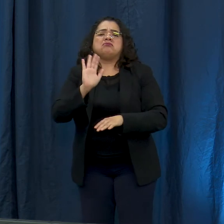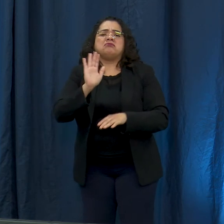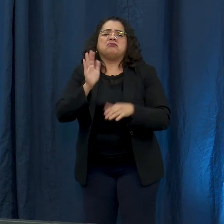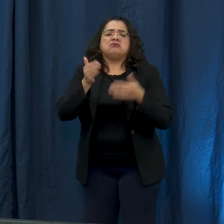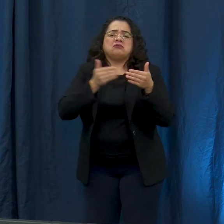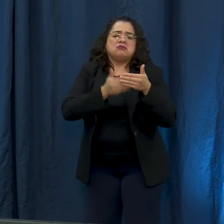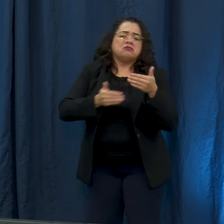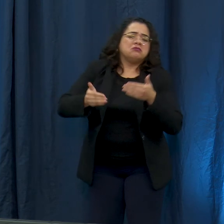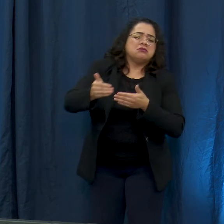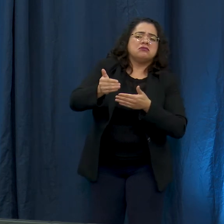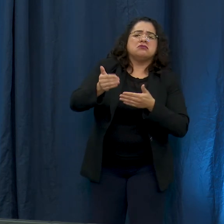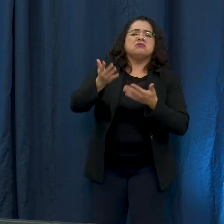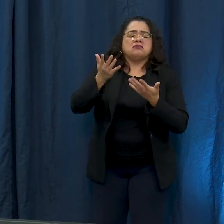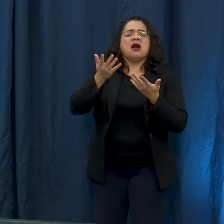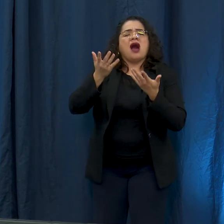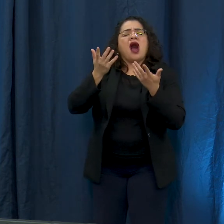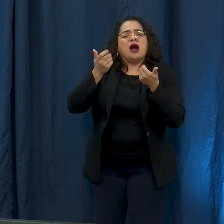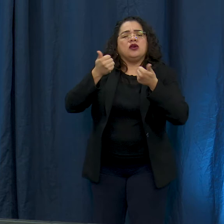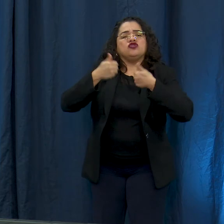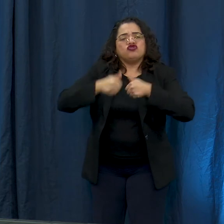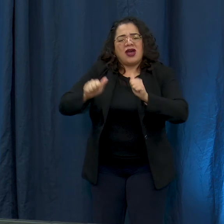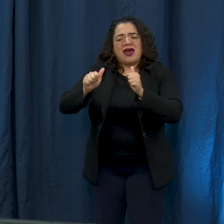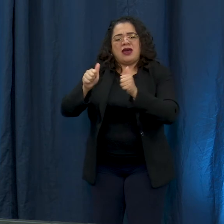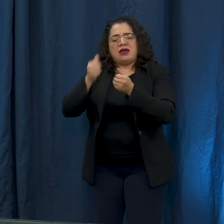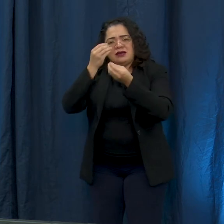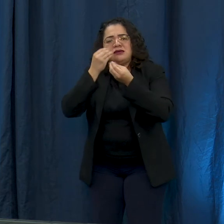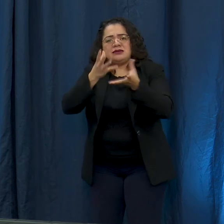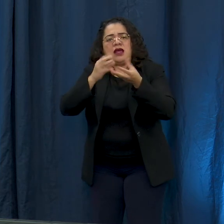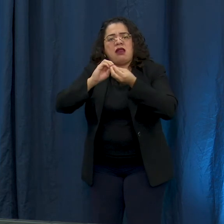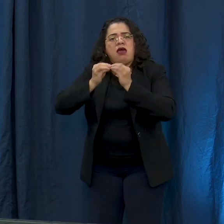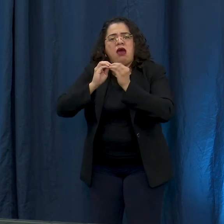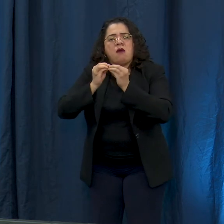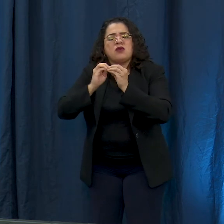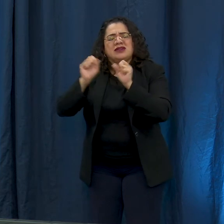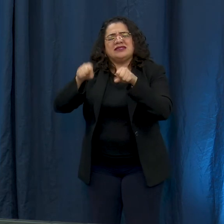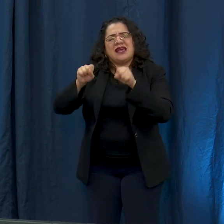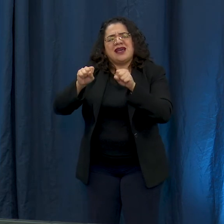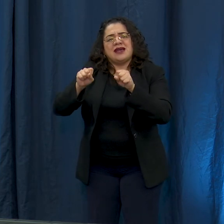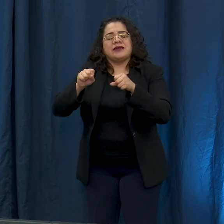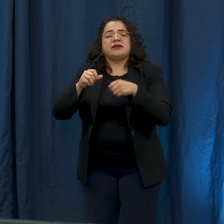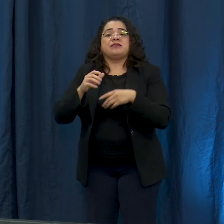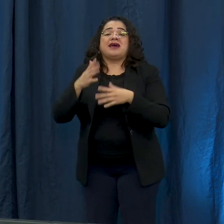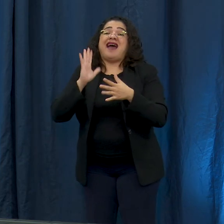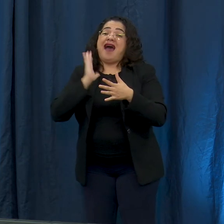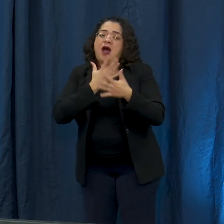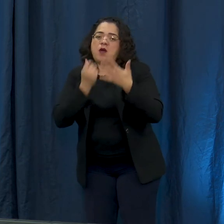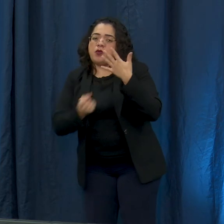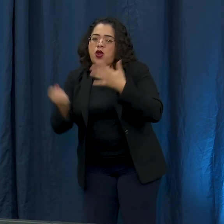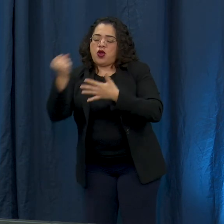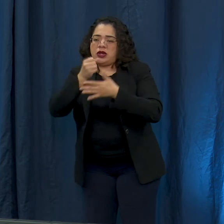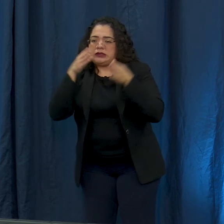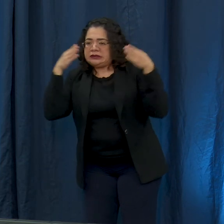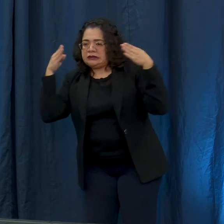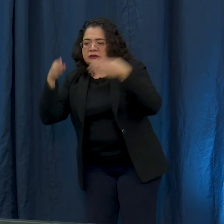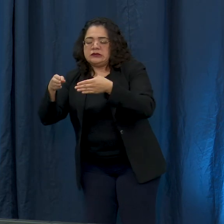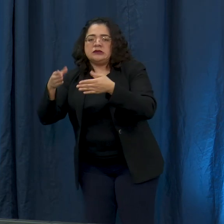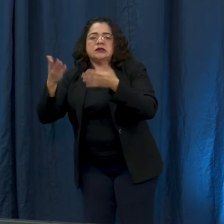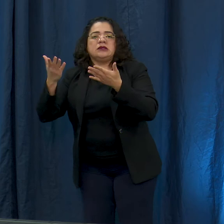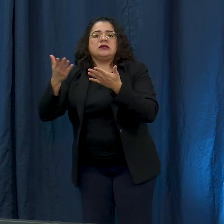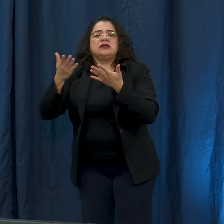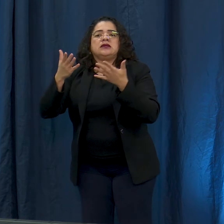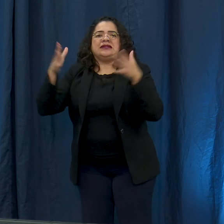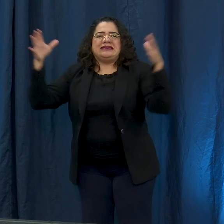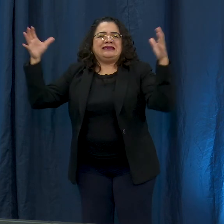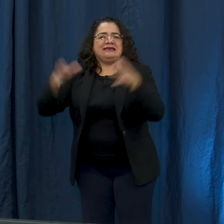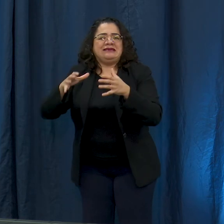We will try to get that information out to keep the community updated. Our team's priorities are doing what we can to slow